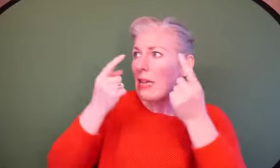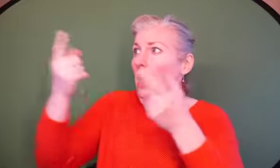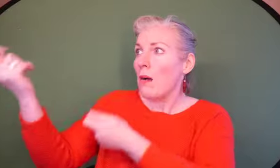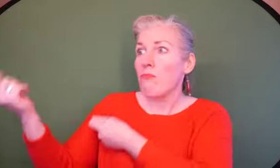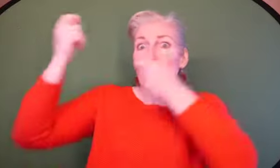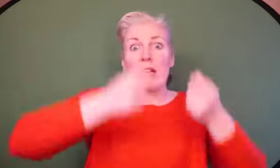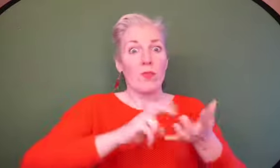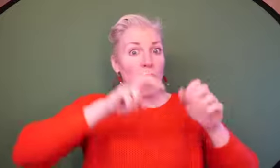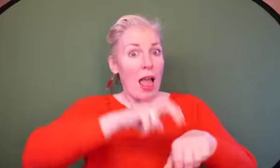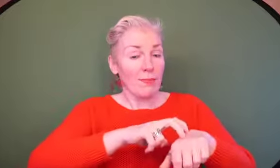I see